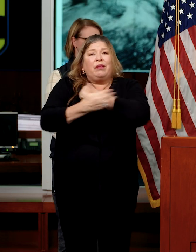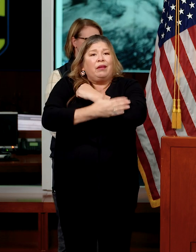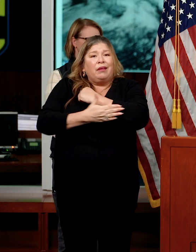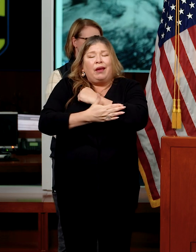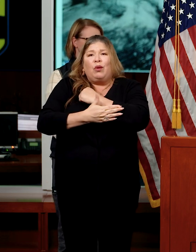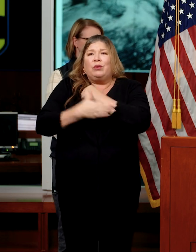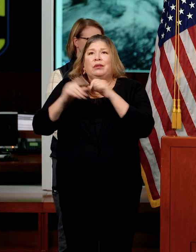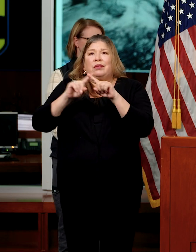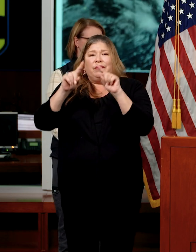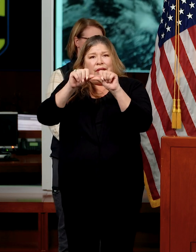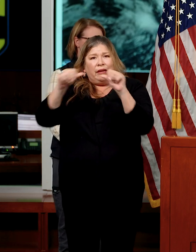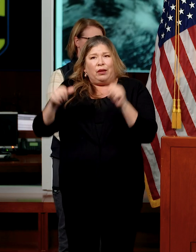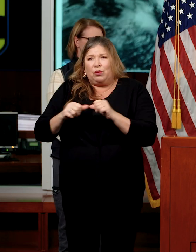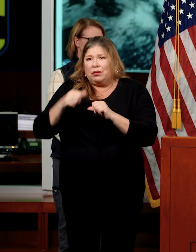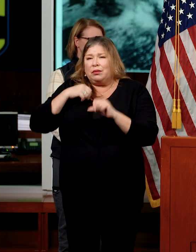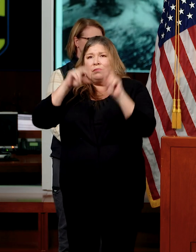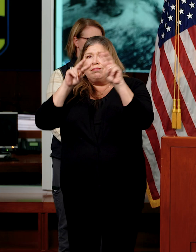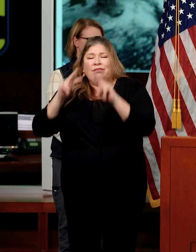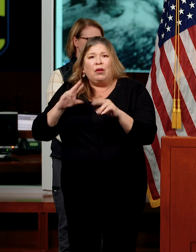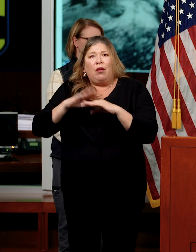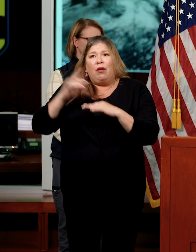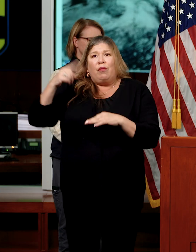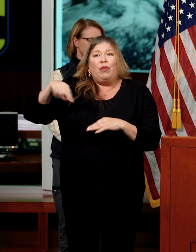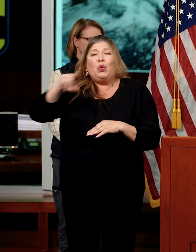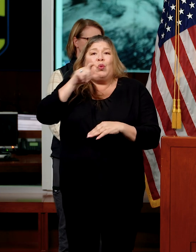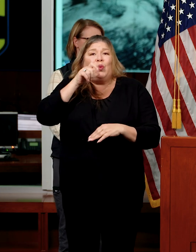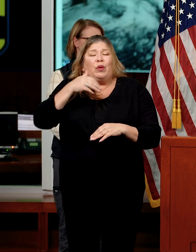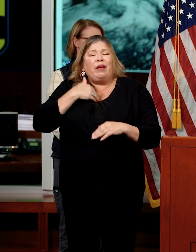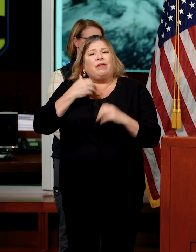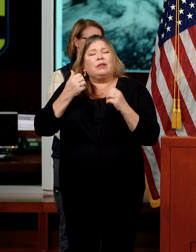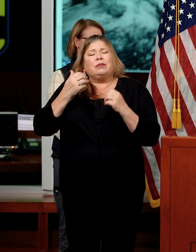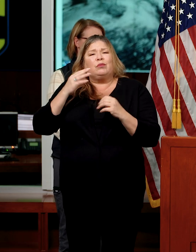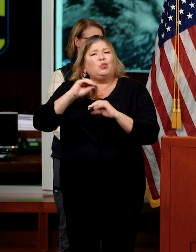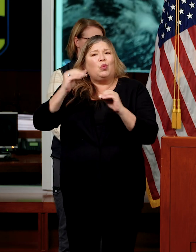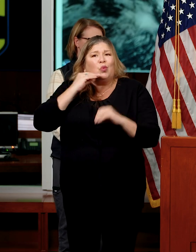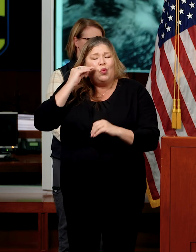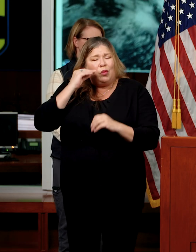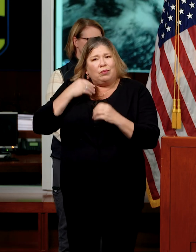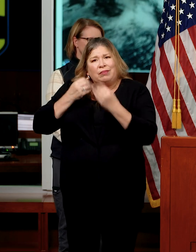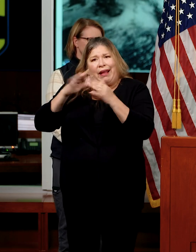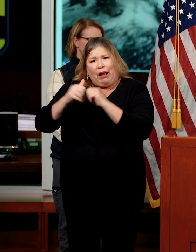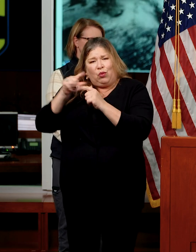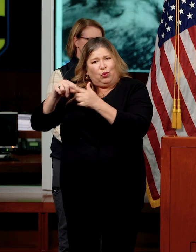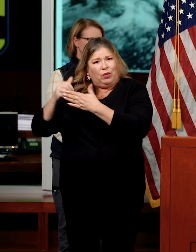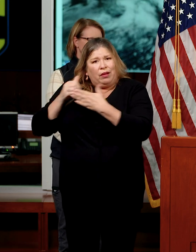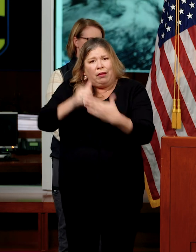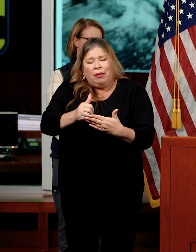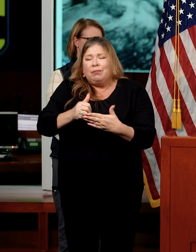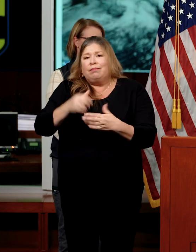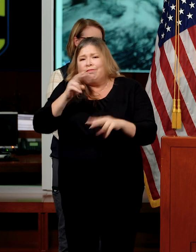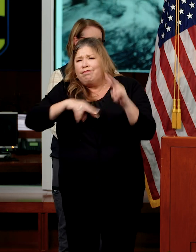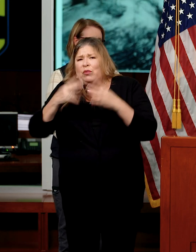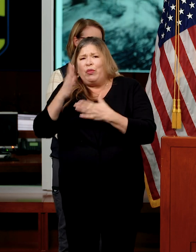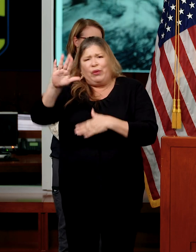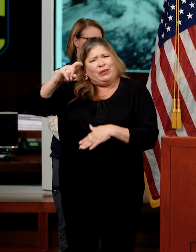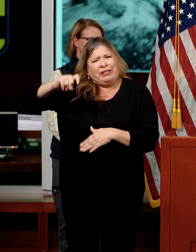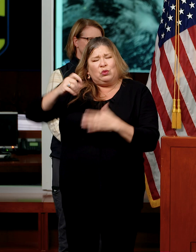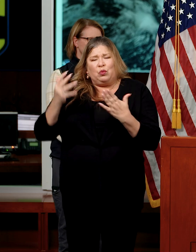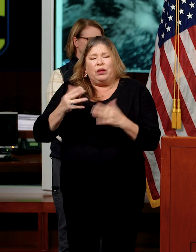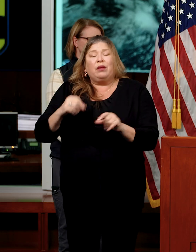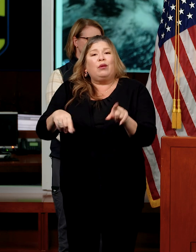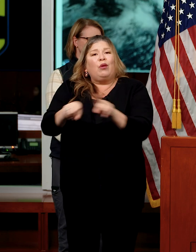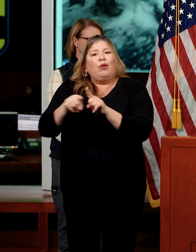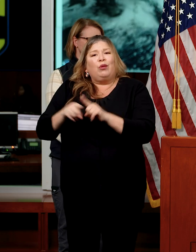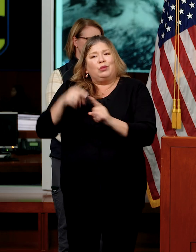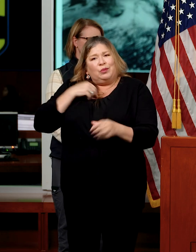geographies around response efforts for people experiencing homelessness to provide technical assistance, assess unmet needs, and also then